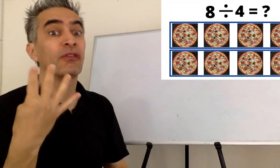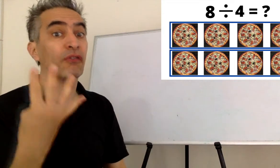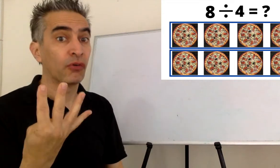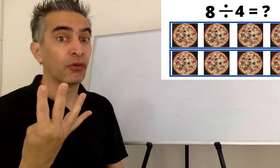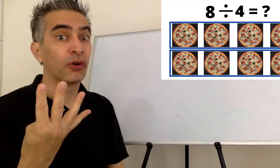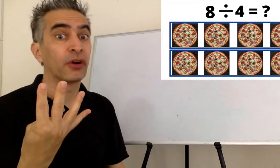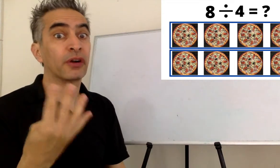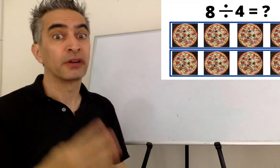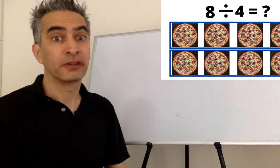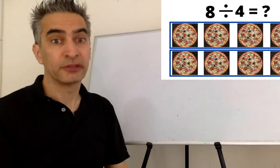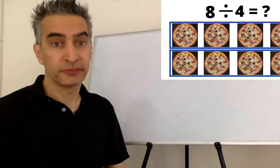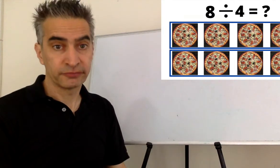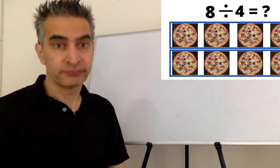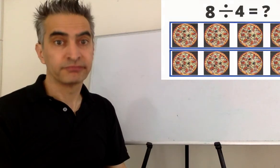have four pizzas.